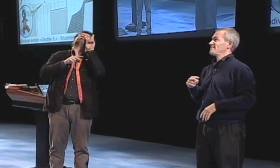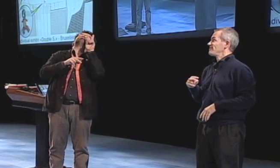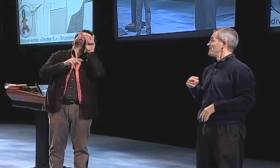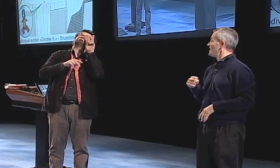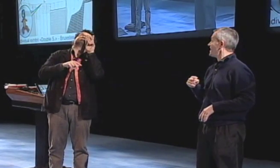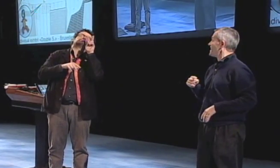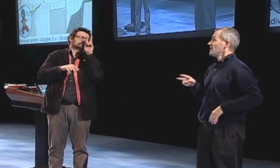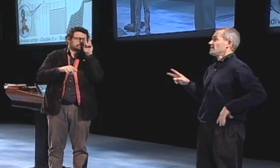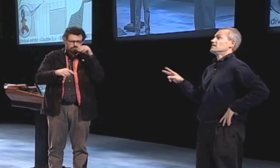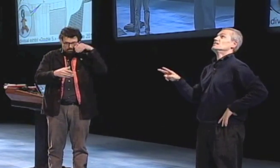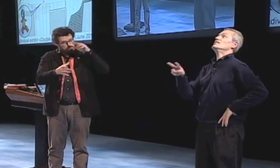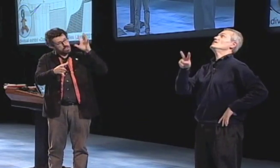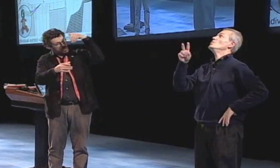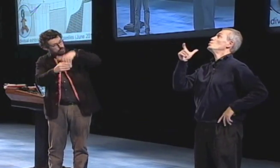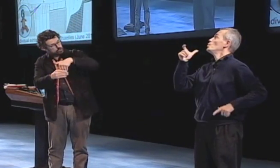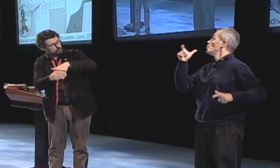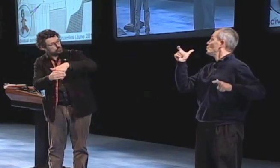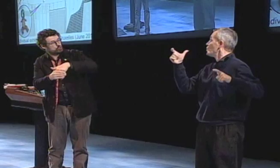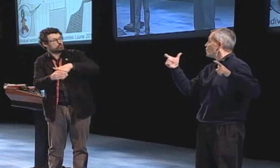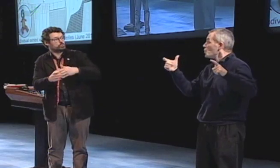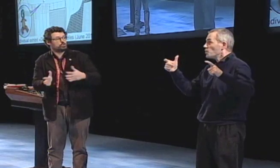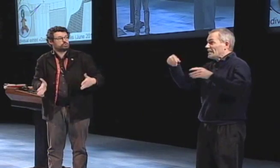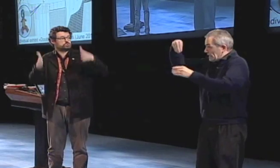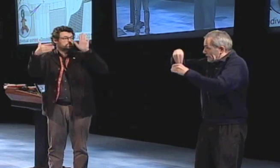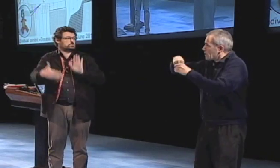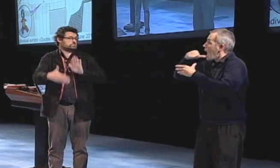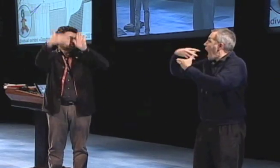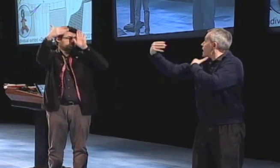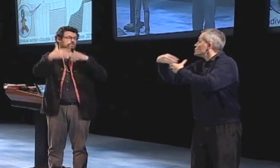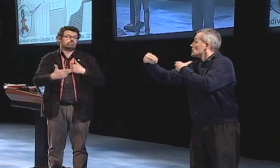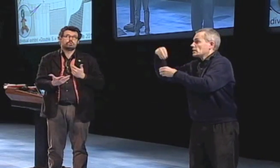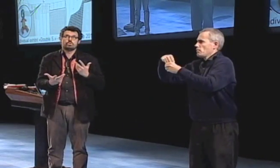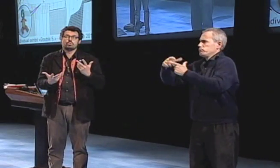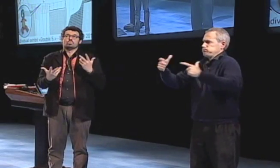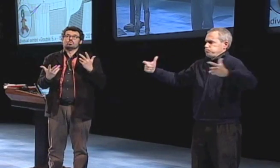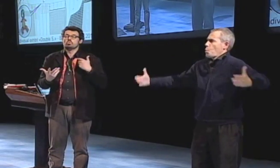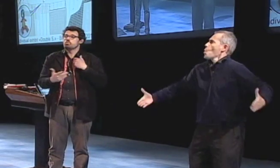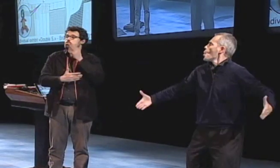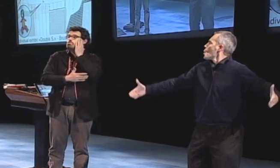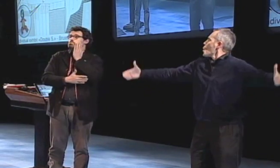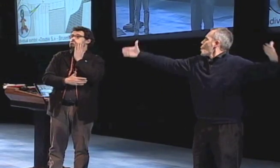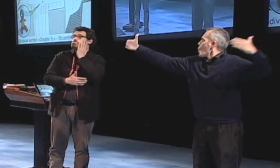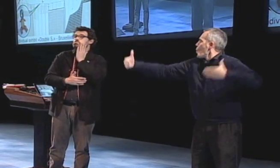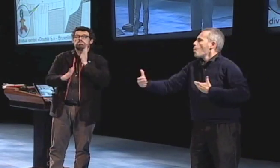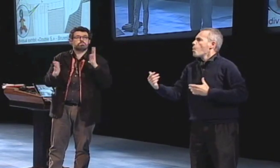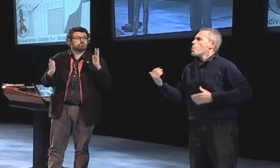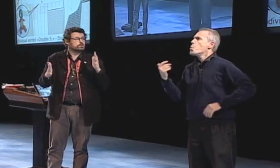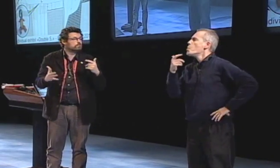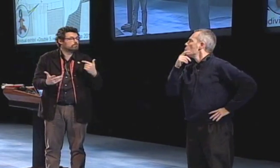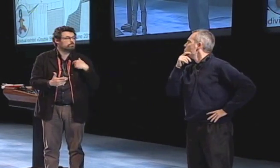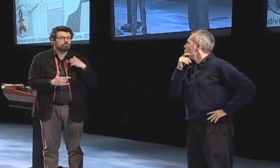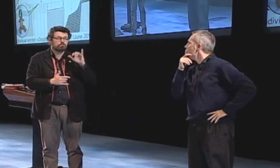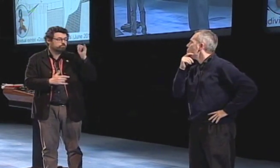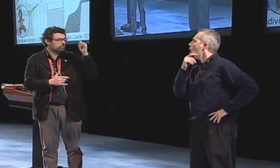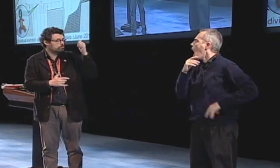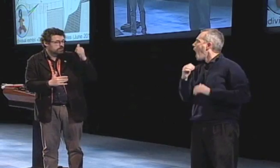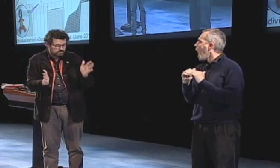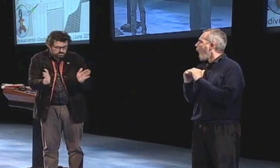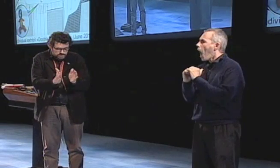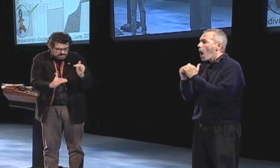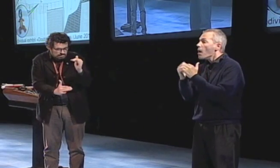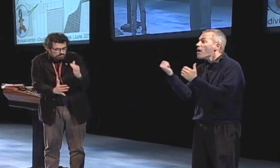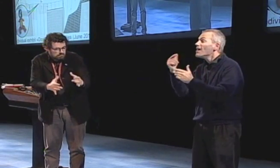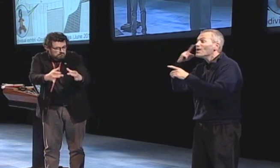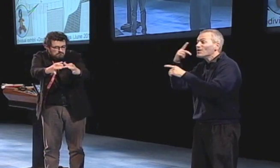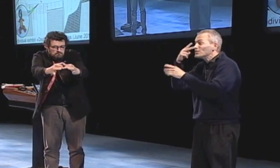thought I thought to myself this is huge space and again this is inside the walls of the